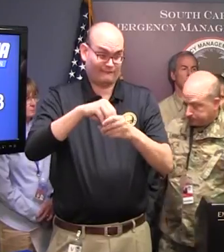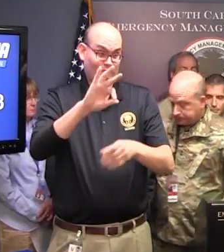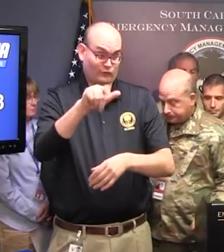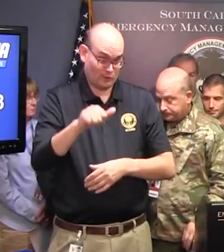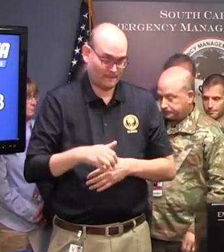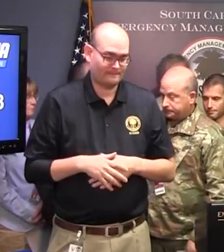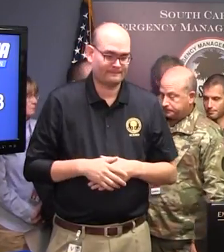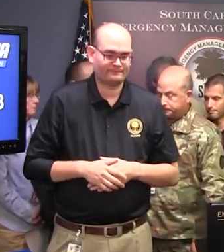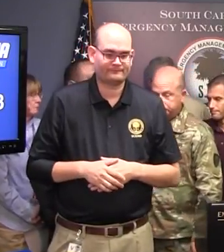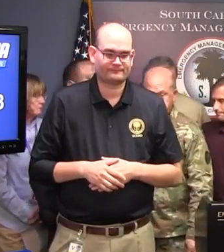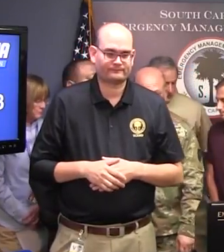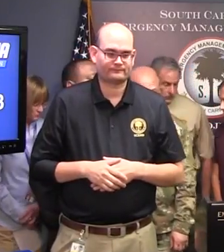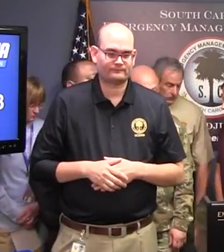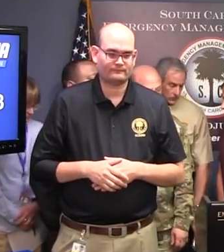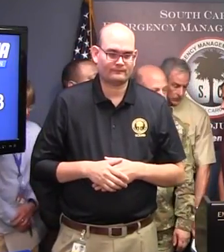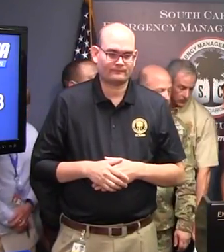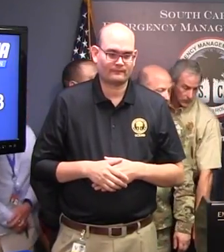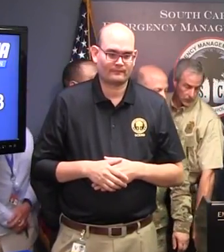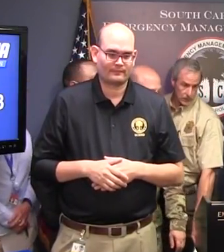SLED, Chief Keegel.